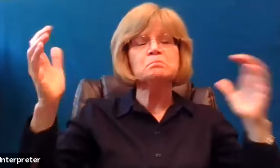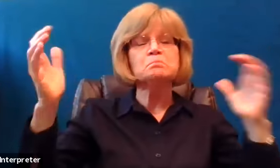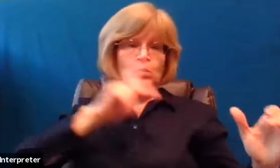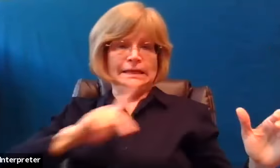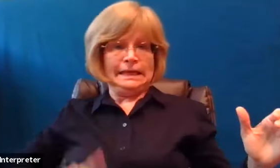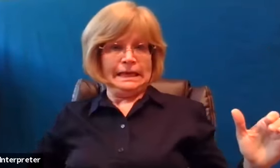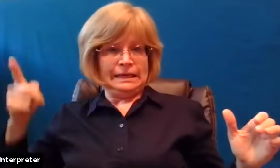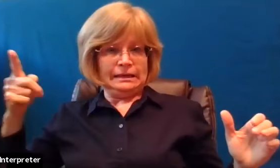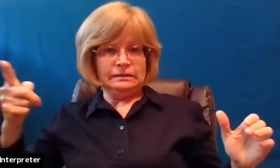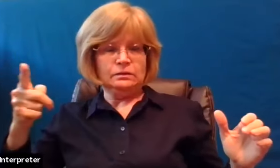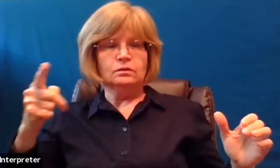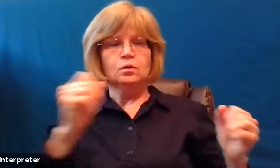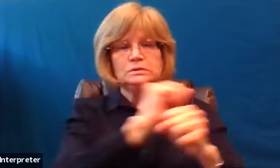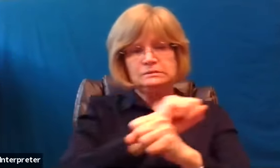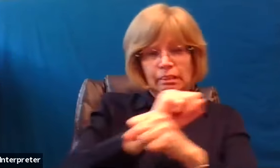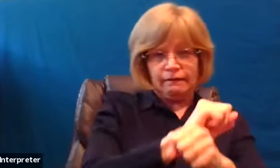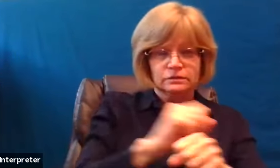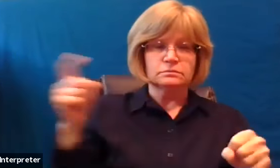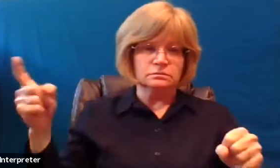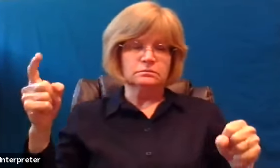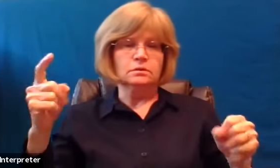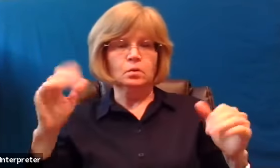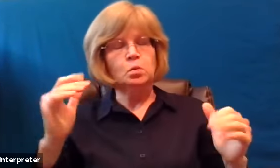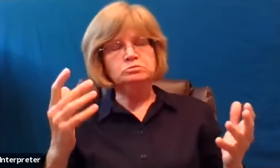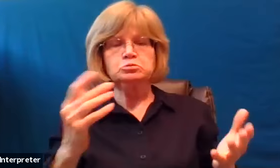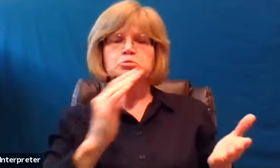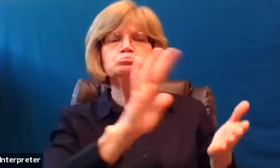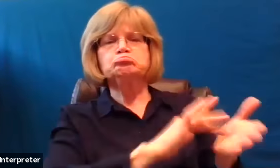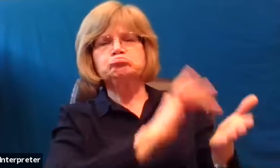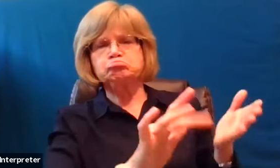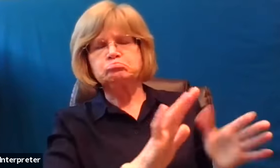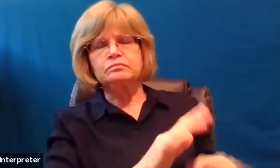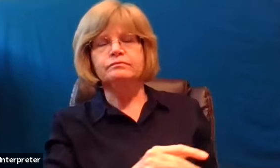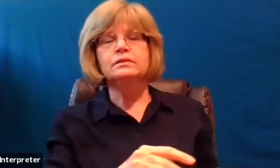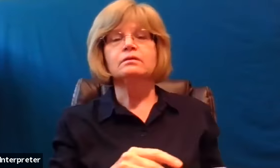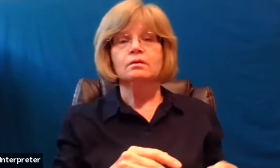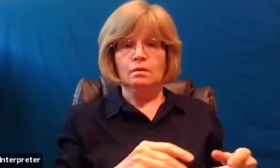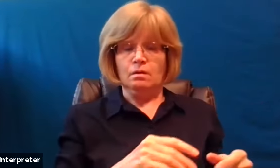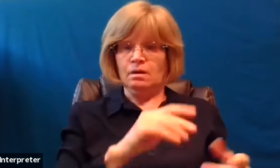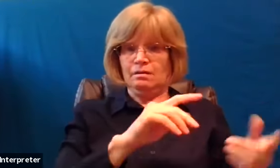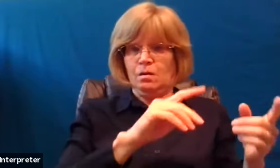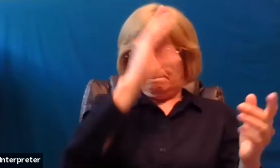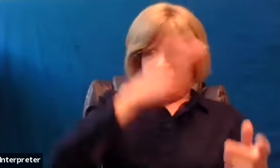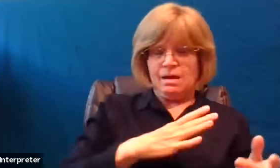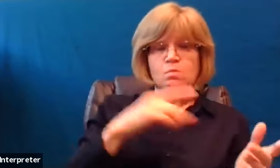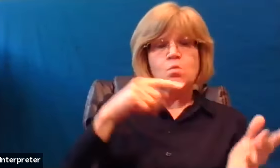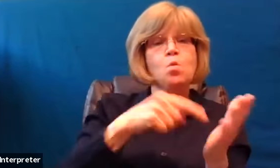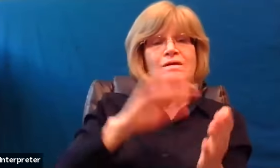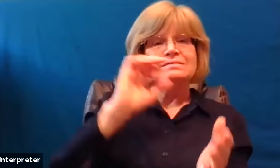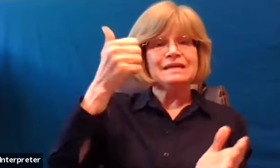with his slaves when he began the reckoning one who owed him ten thousand talents was brought to him and